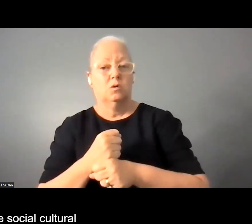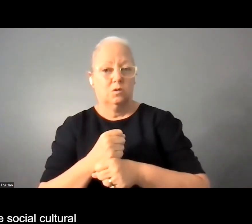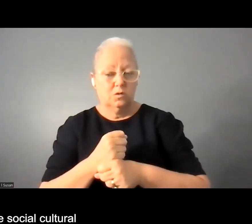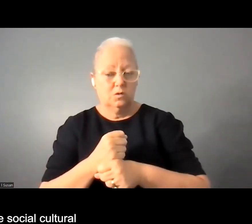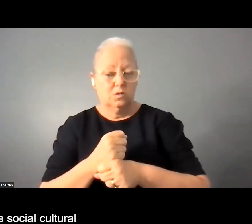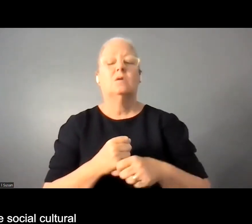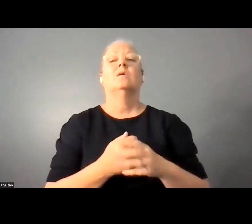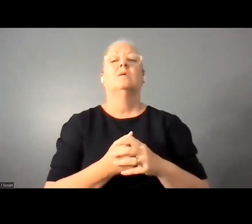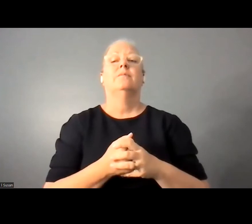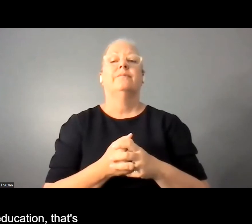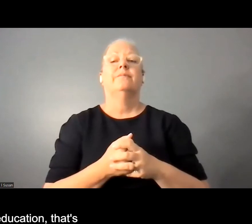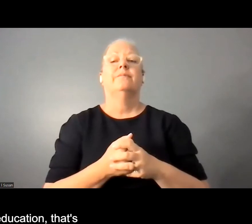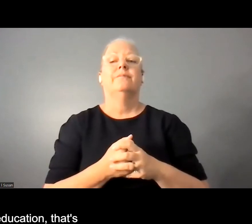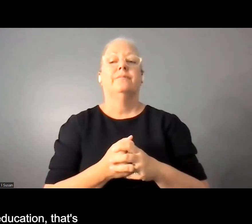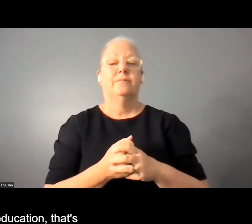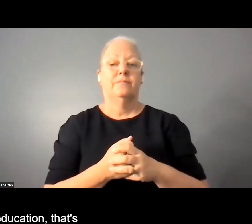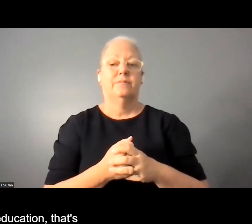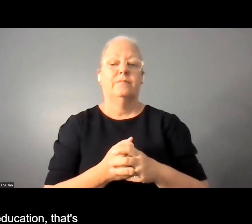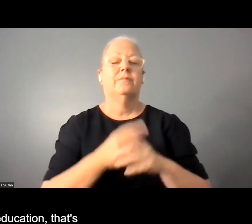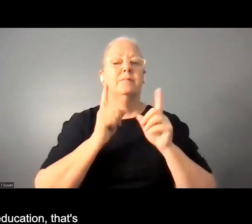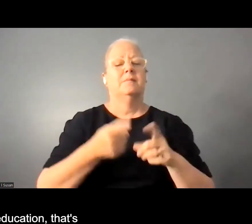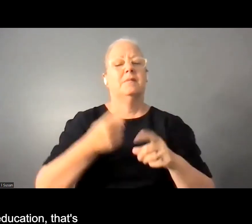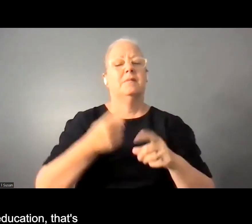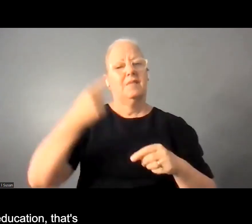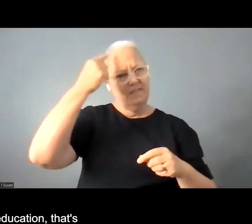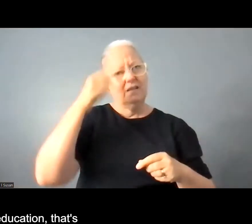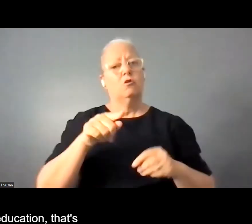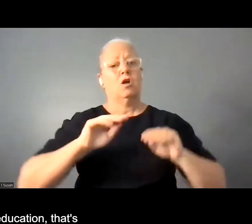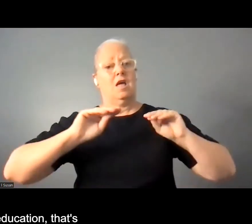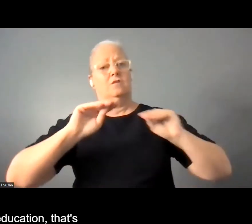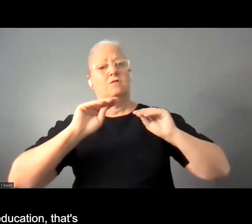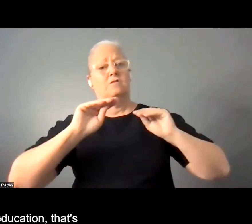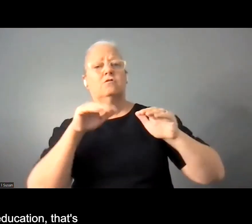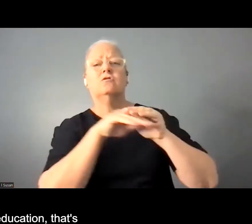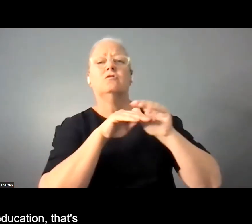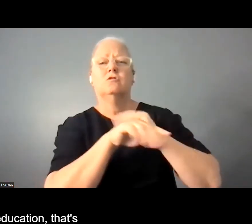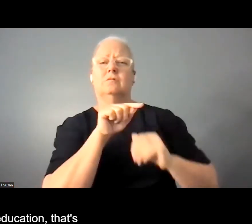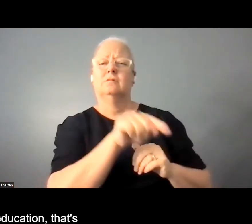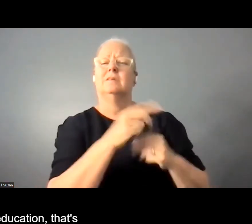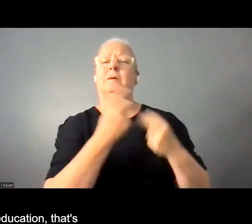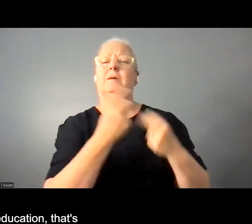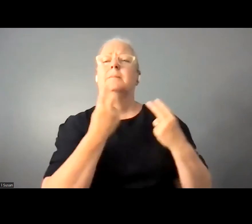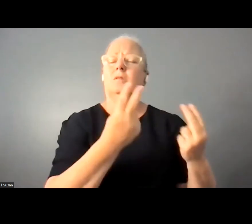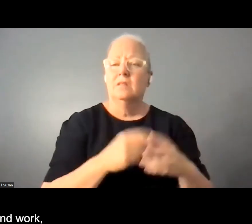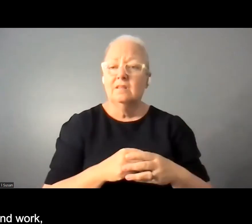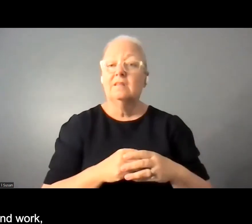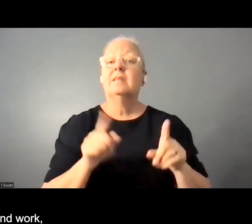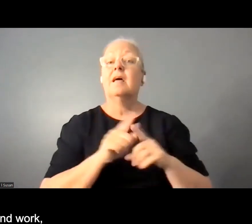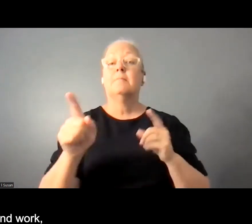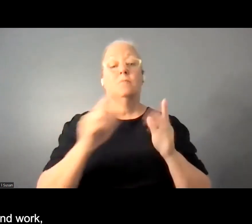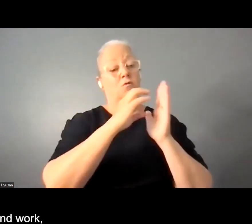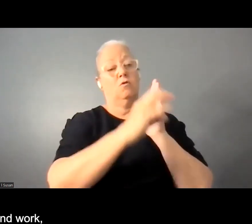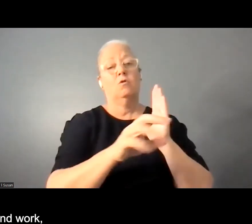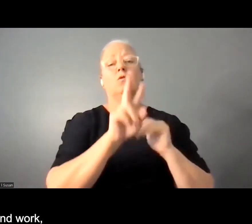factors um starting with access to education right that's why when we look at article 27 on